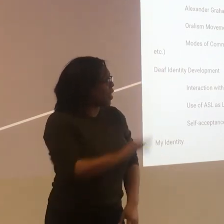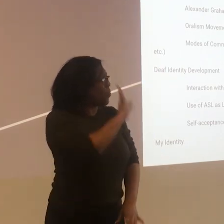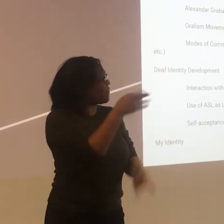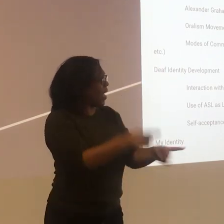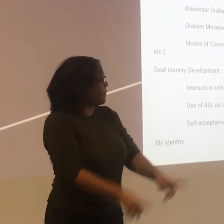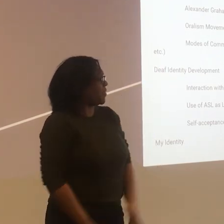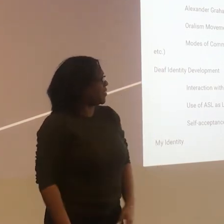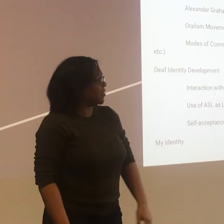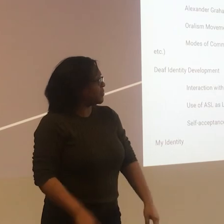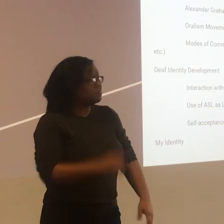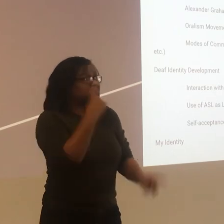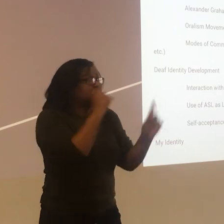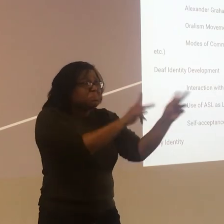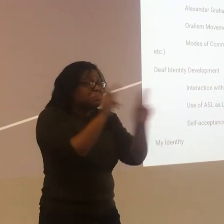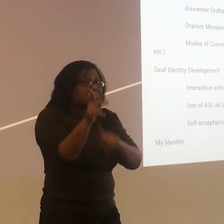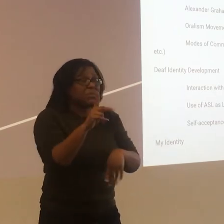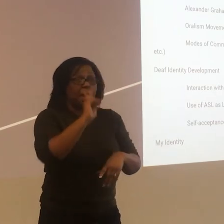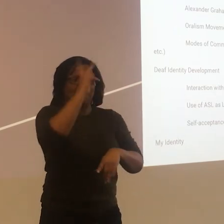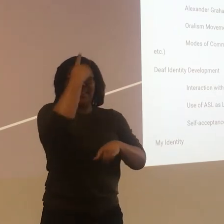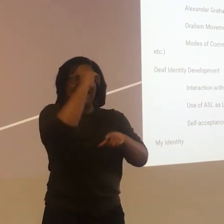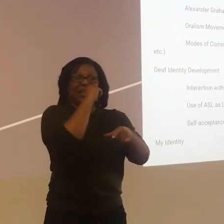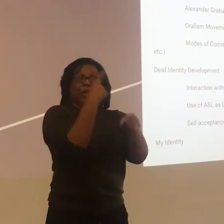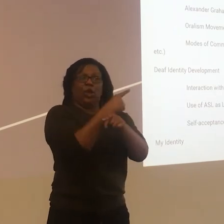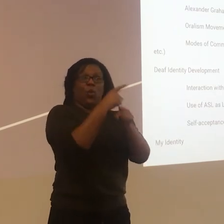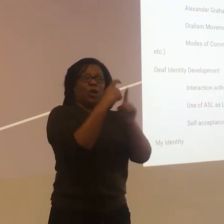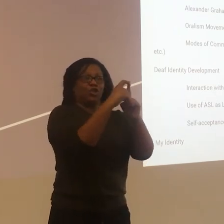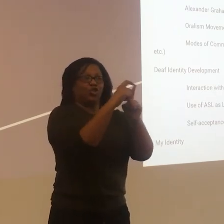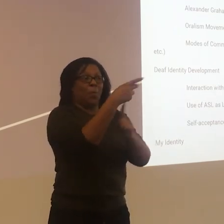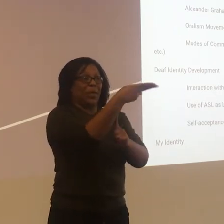Will it ever be not a problem? I don't think so.